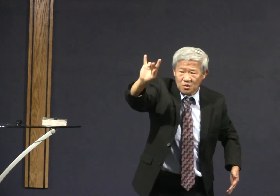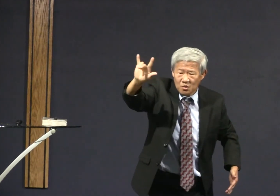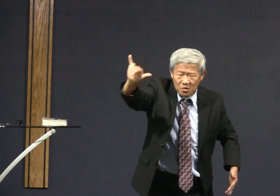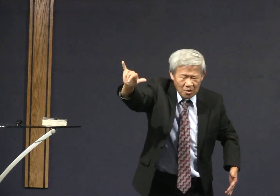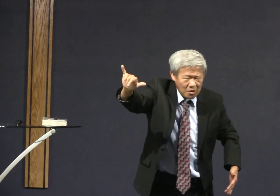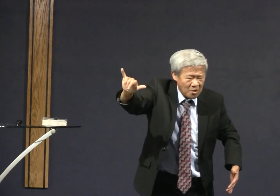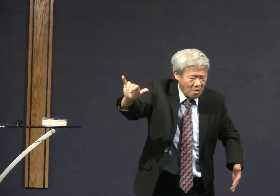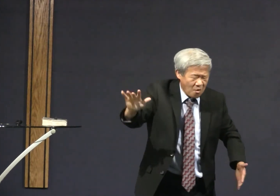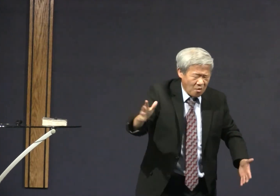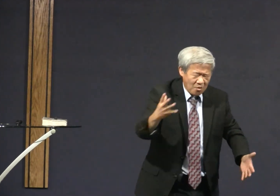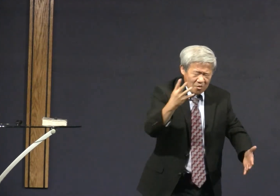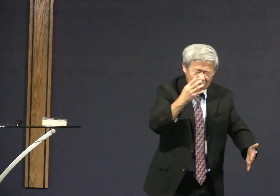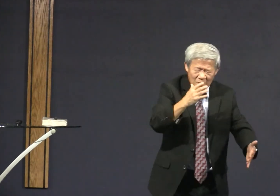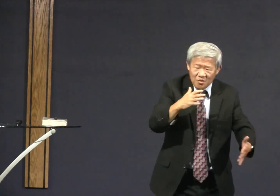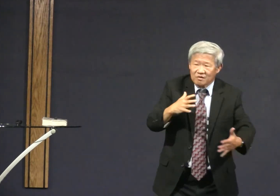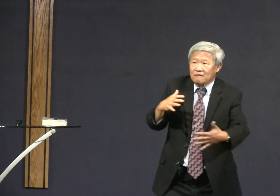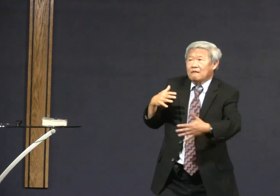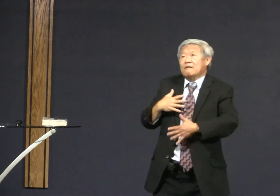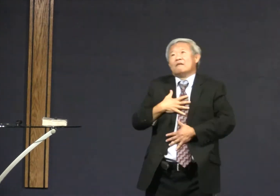he's very graceful dance very graceful